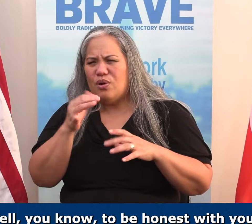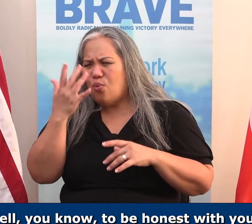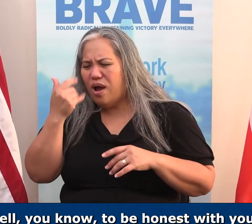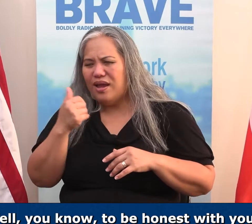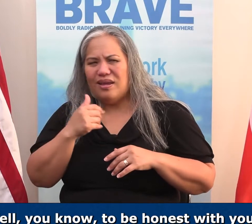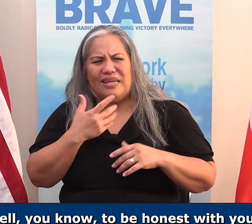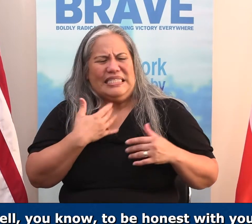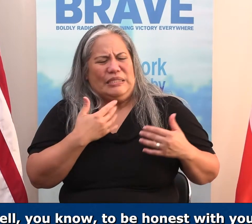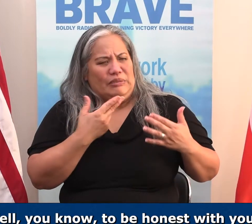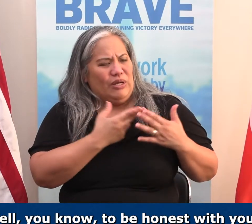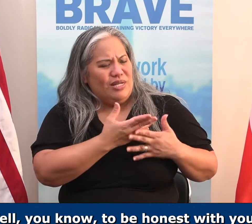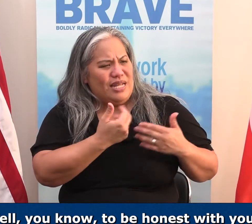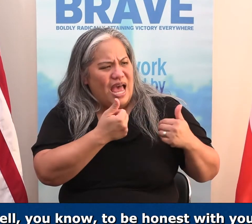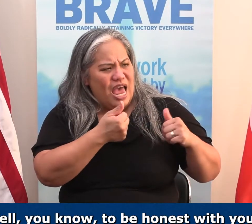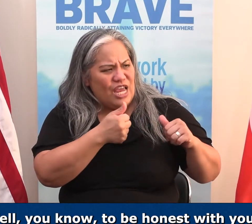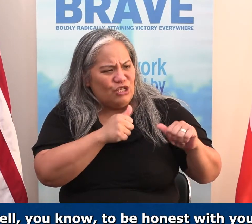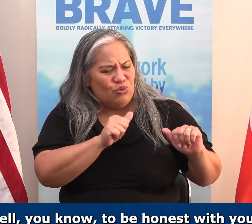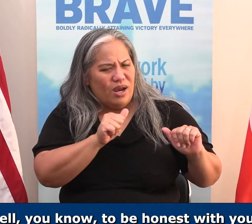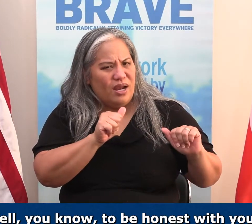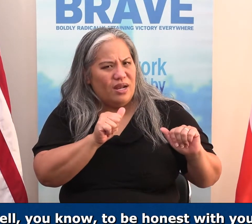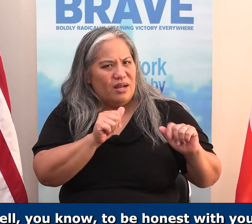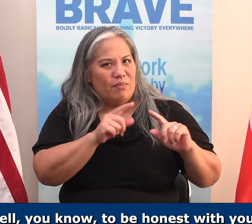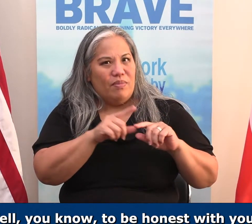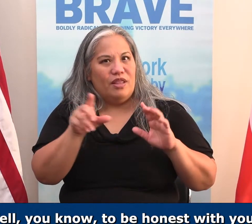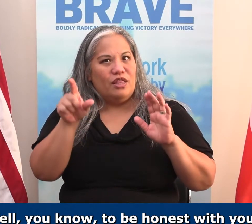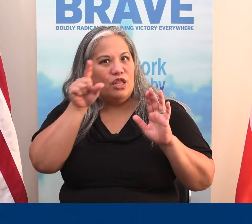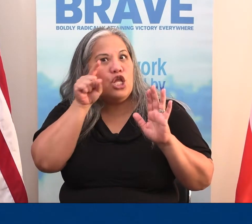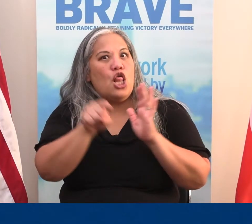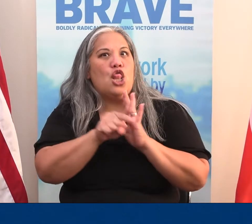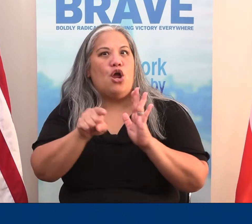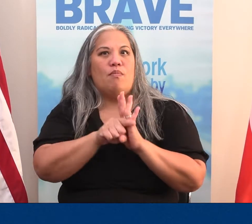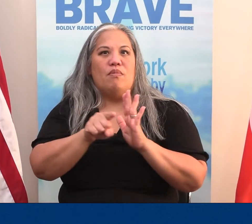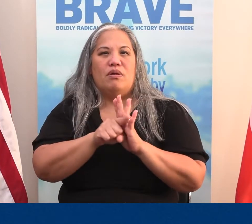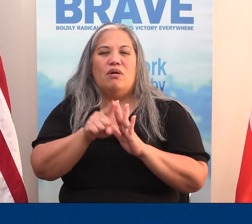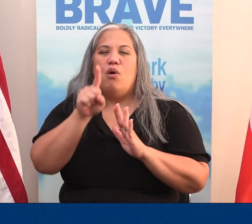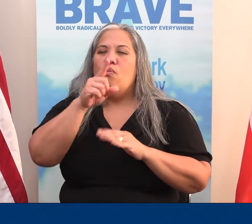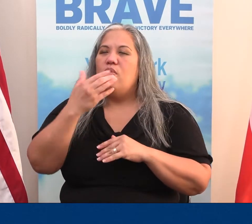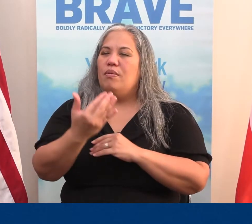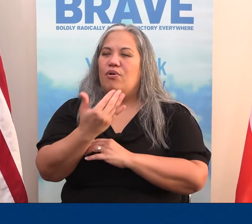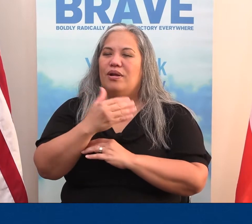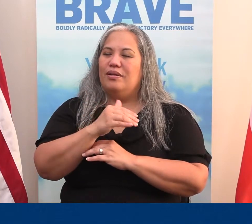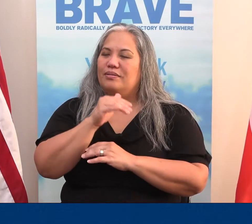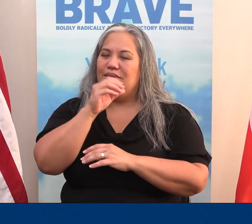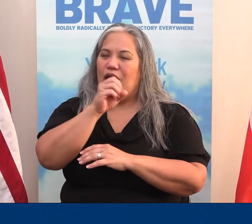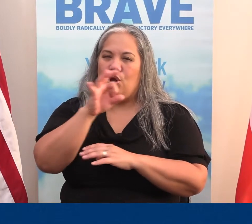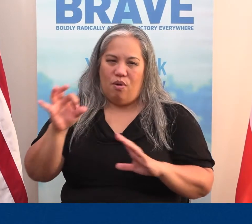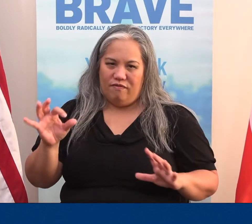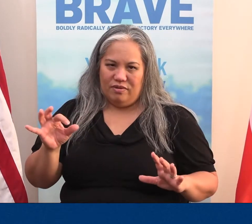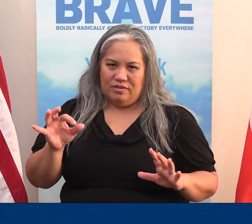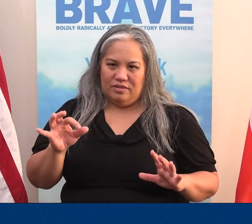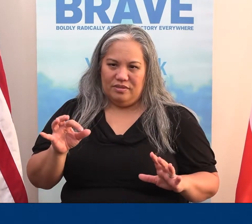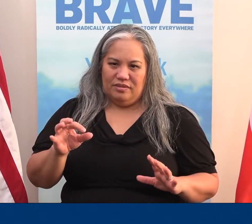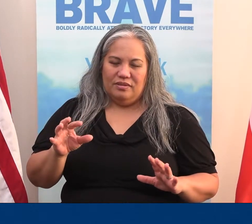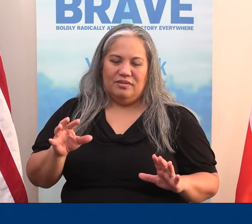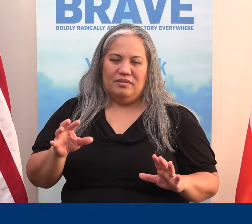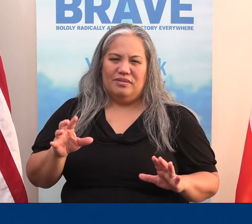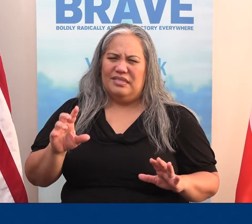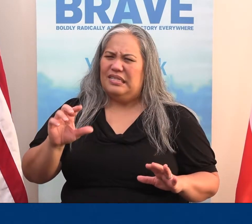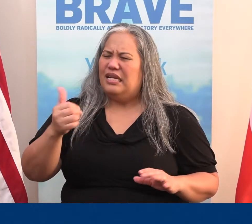to be honest with you, I tried to. But, you know, the alarm. Like, one morning it just didn't go off. And another